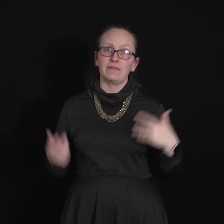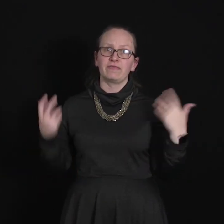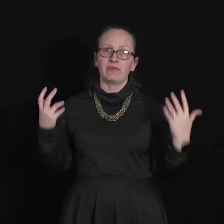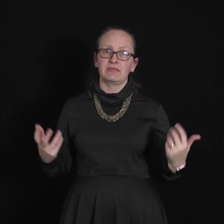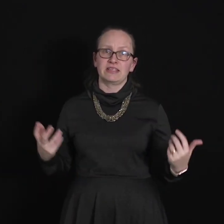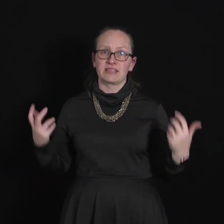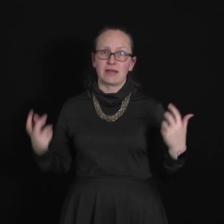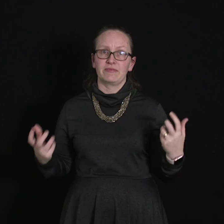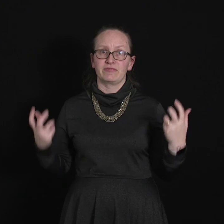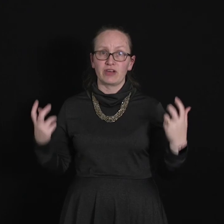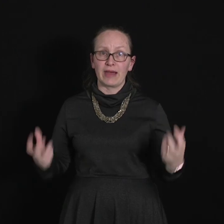from this type of trap.